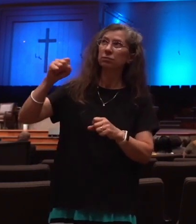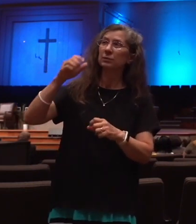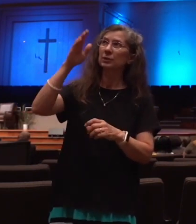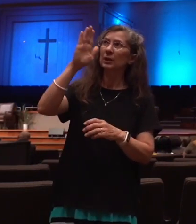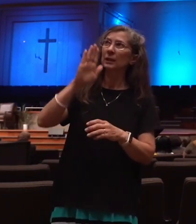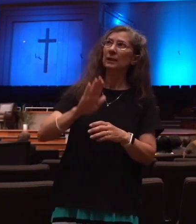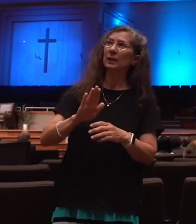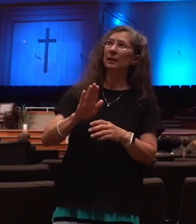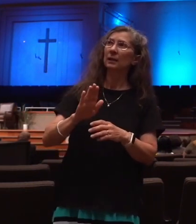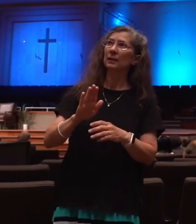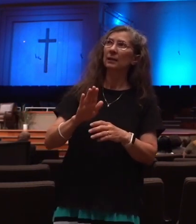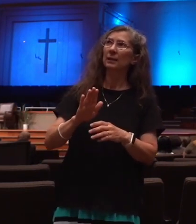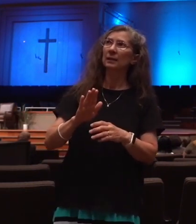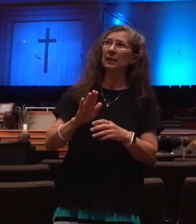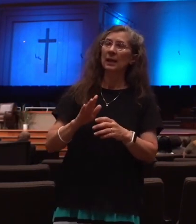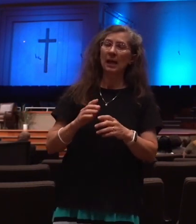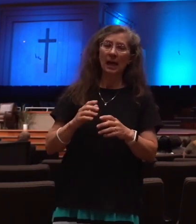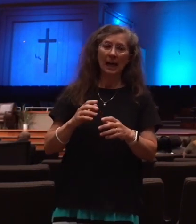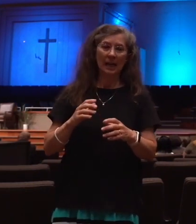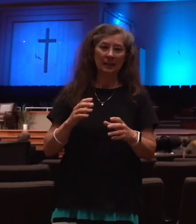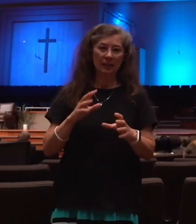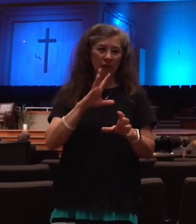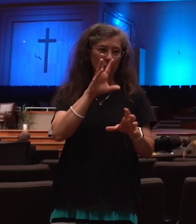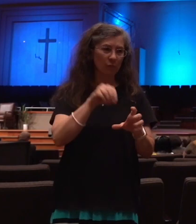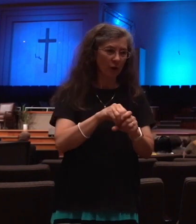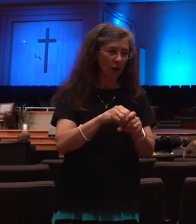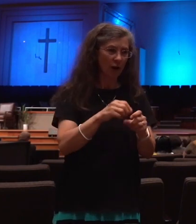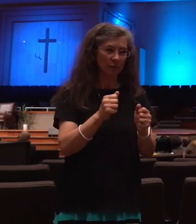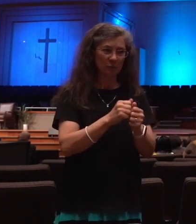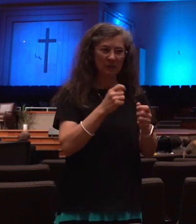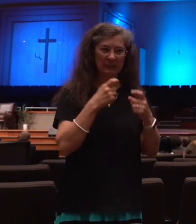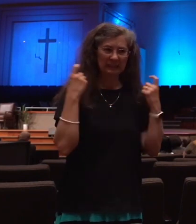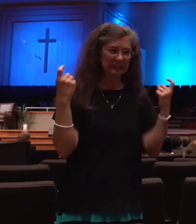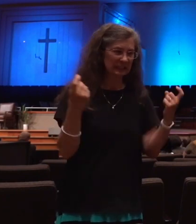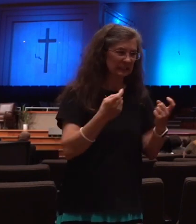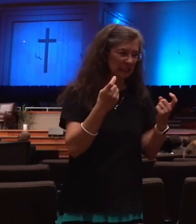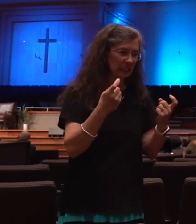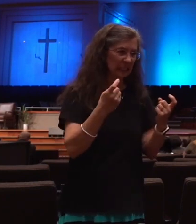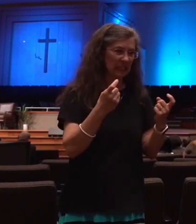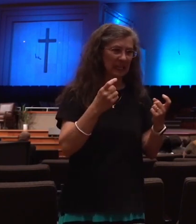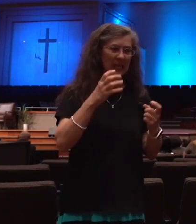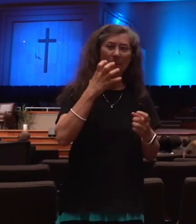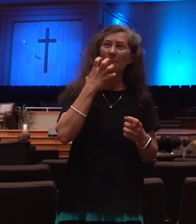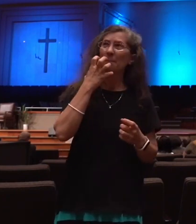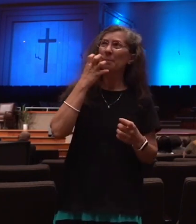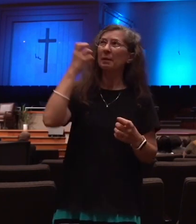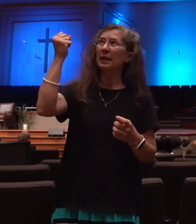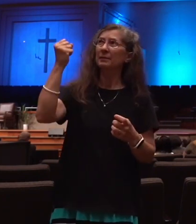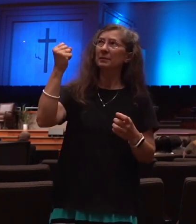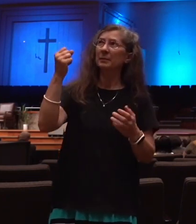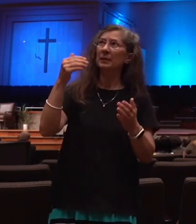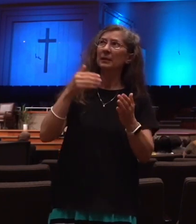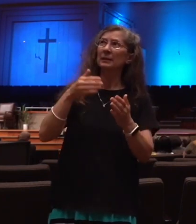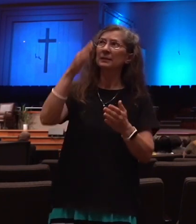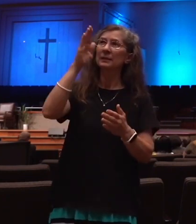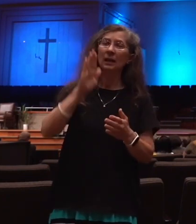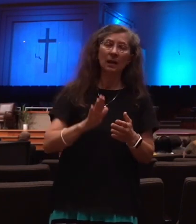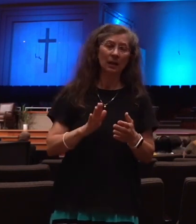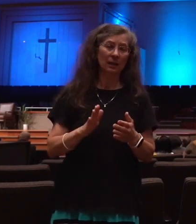greedily toward every vile sin known to man, including blaspheming of a kind beyond description. And